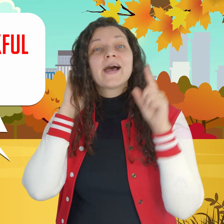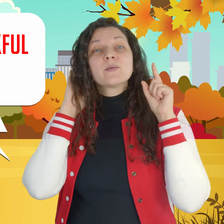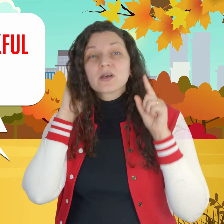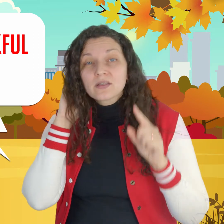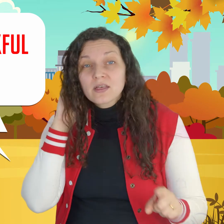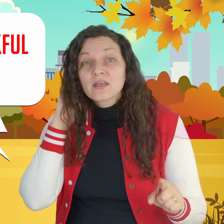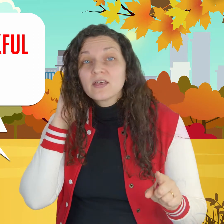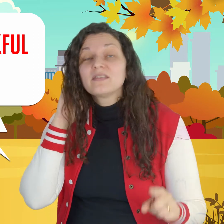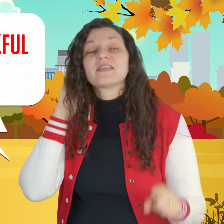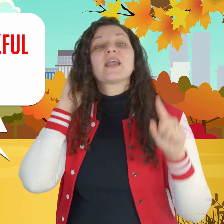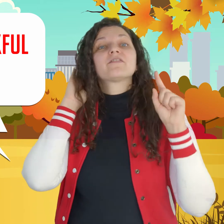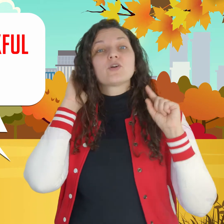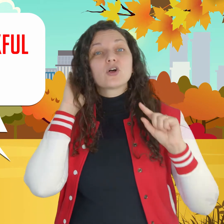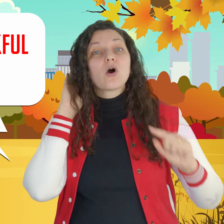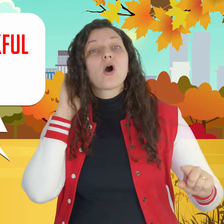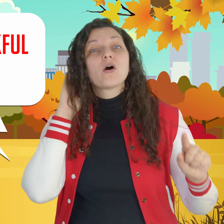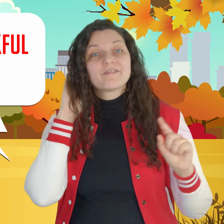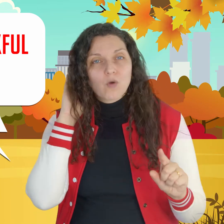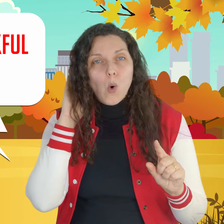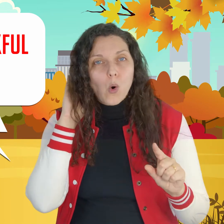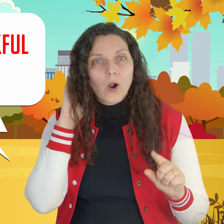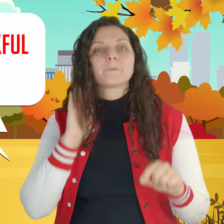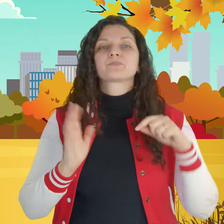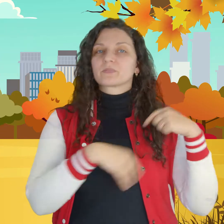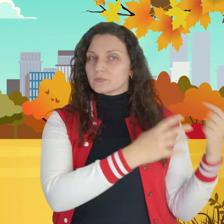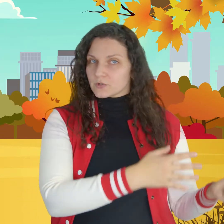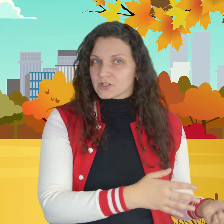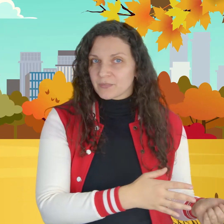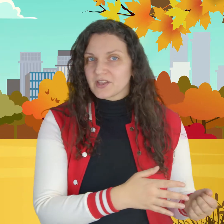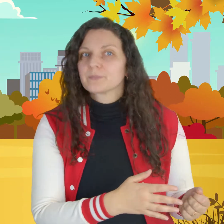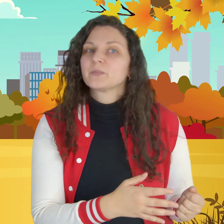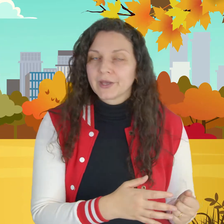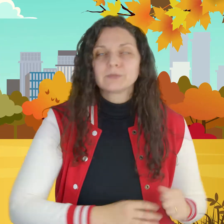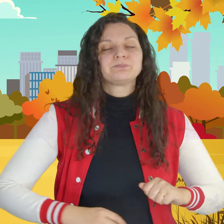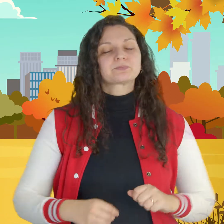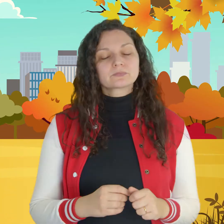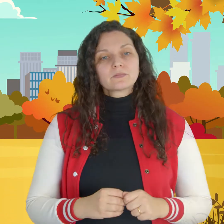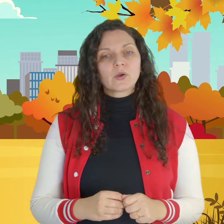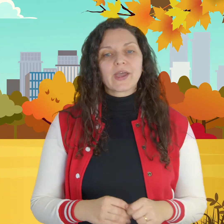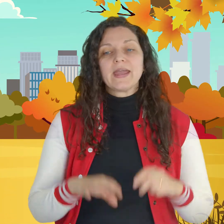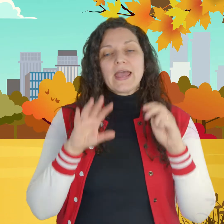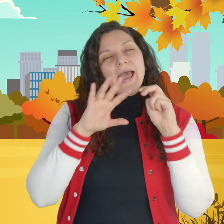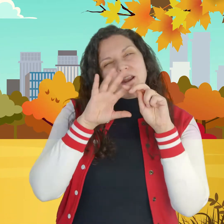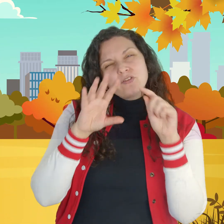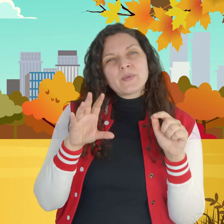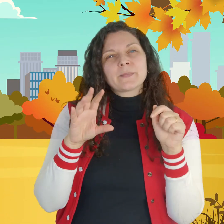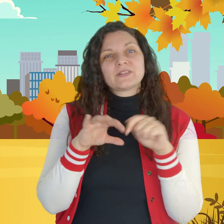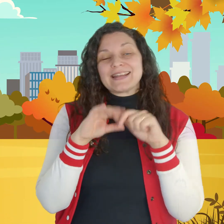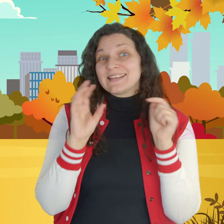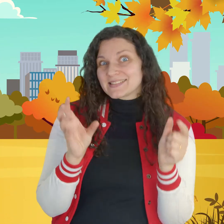I'm thankful for something yeah okay and you remember that this